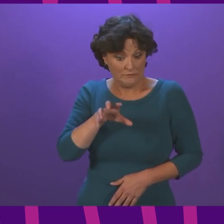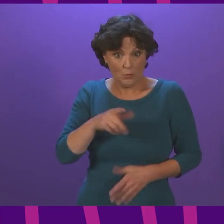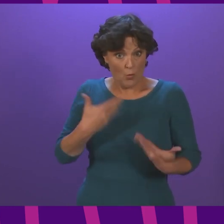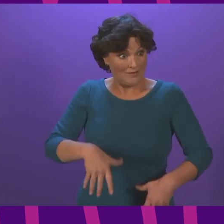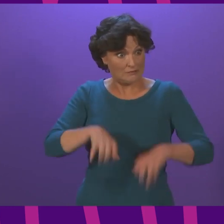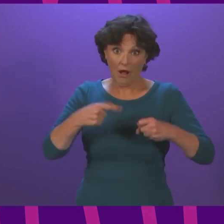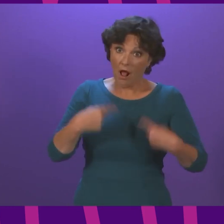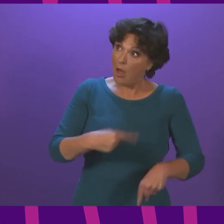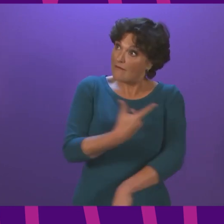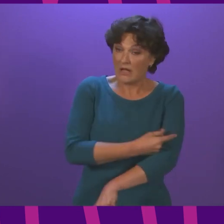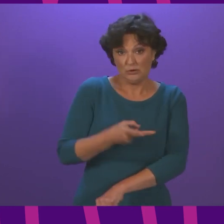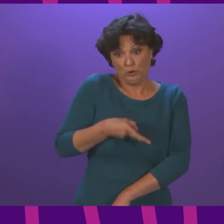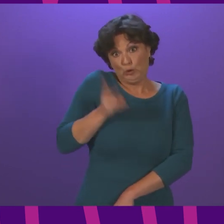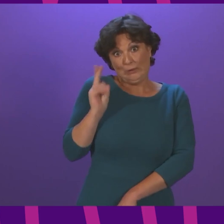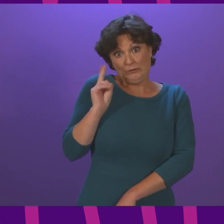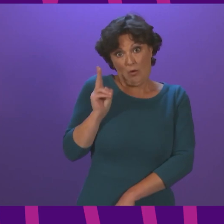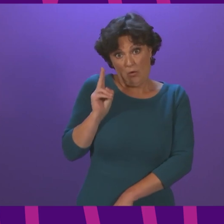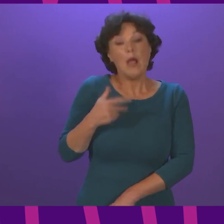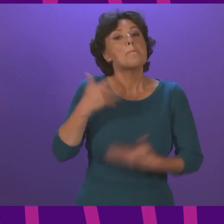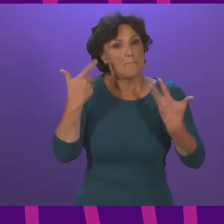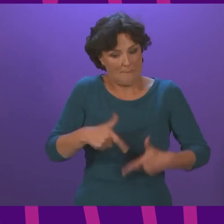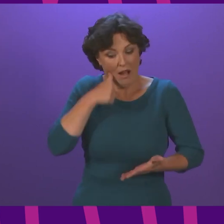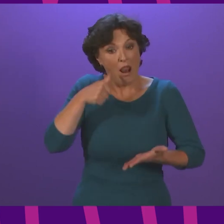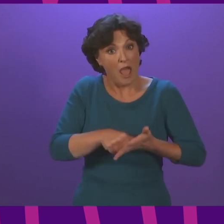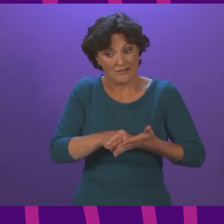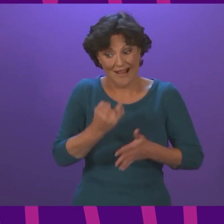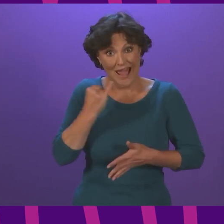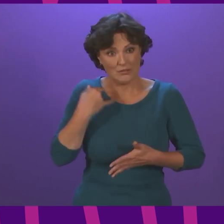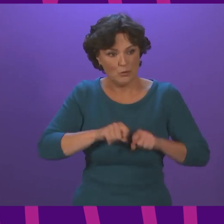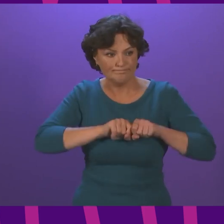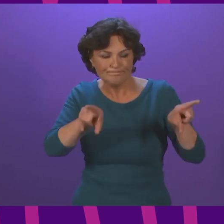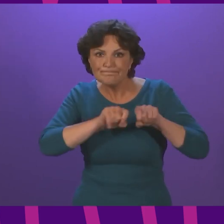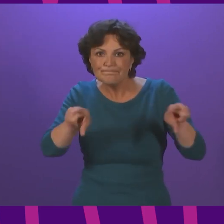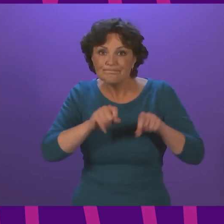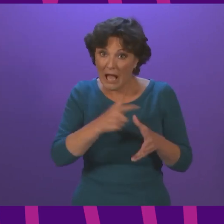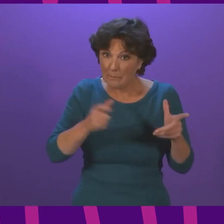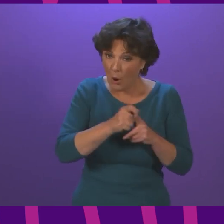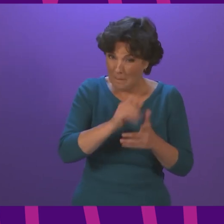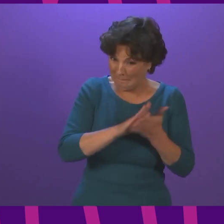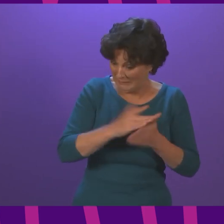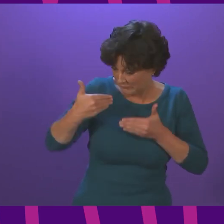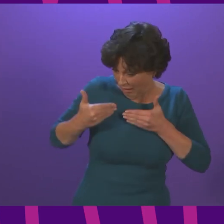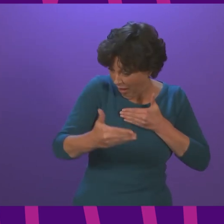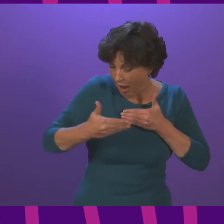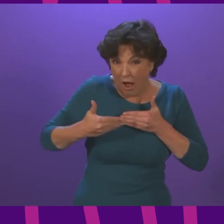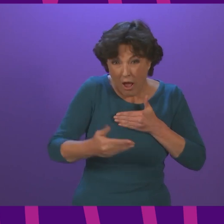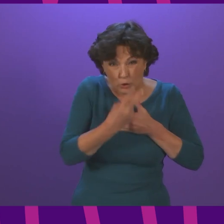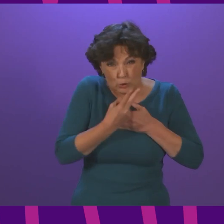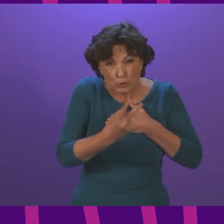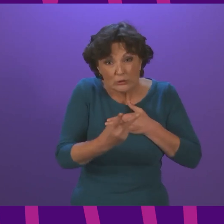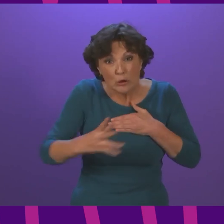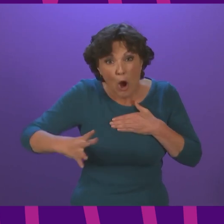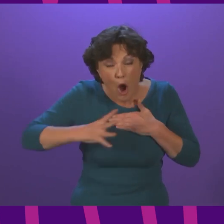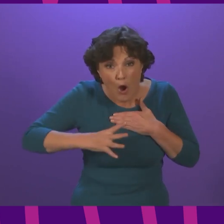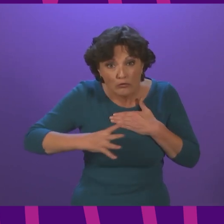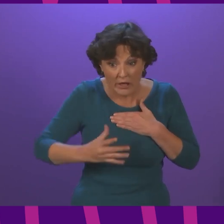ago, and appointment letters were sent out to them last week. So the fact that more than a quarter in that age group have already received the